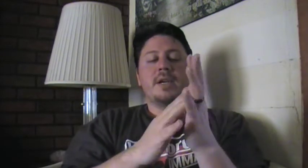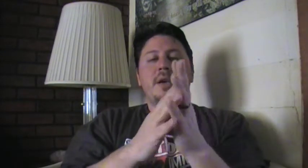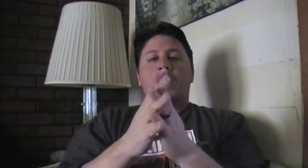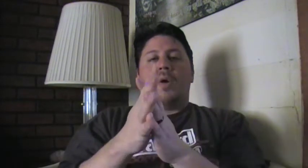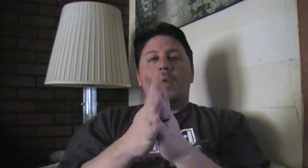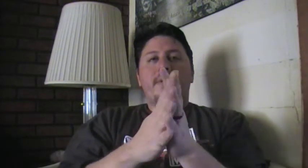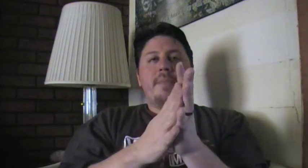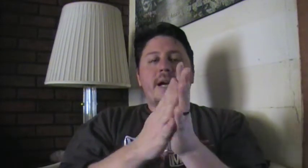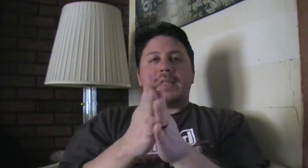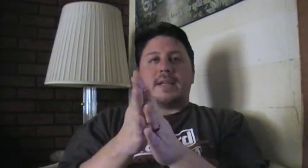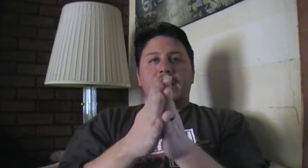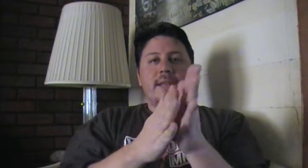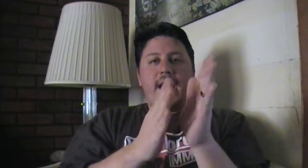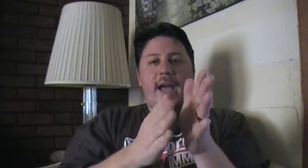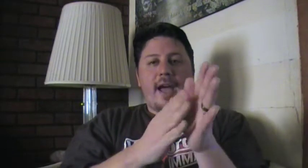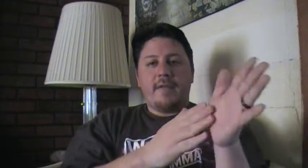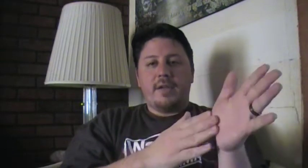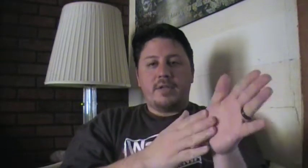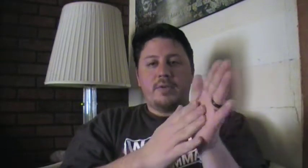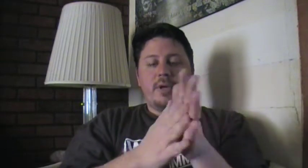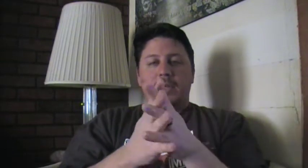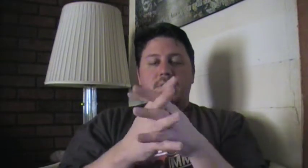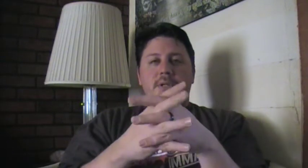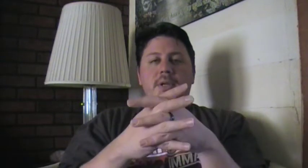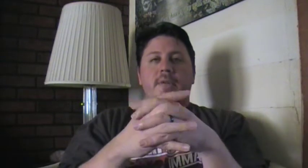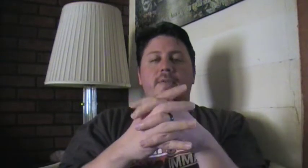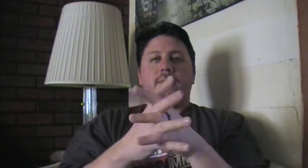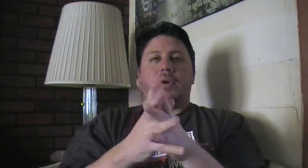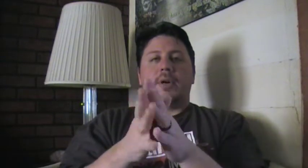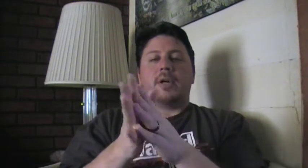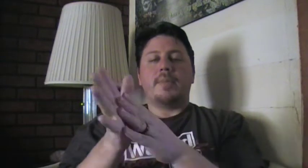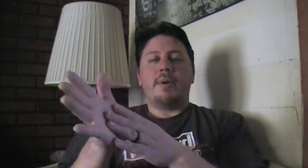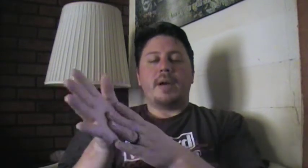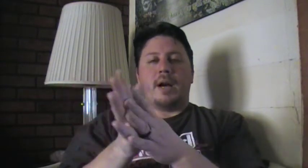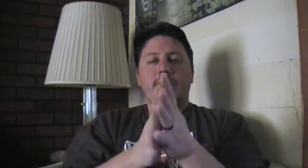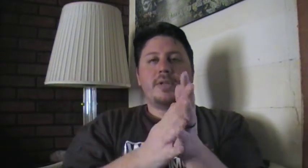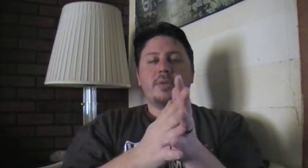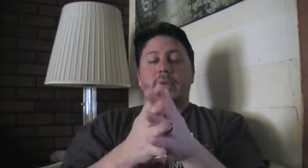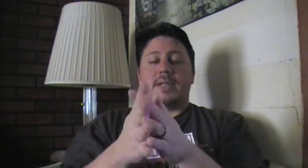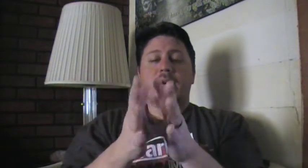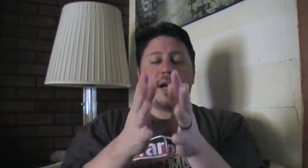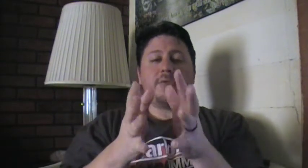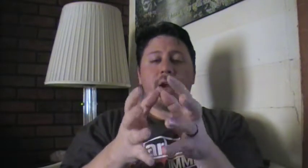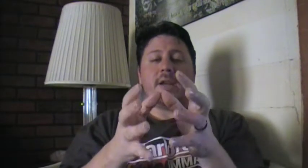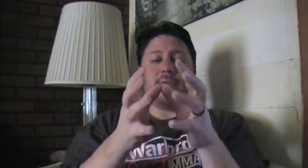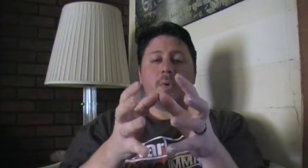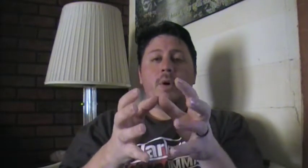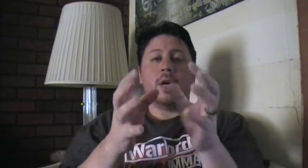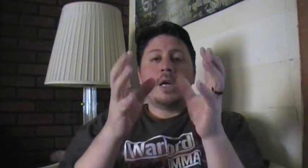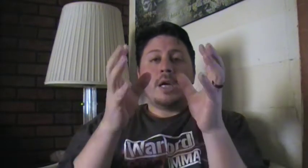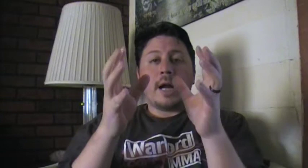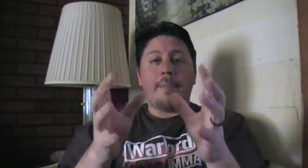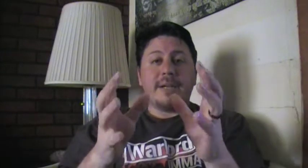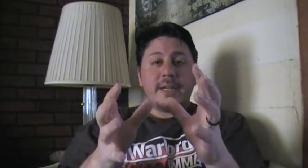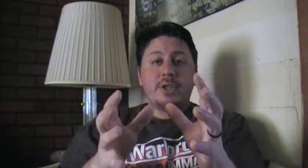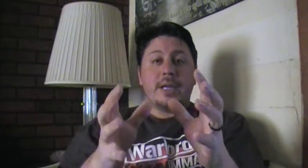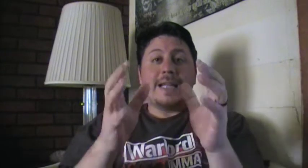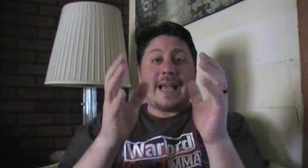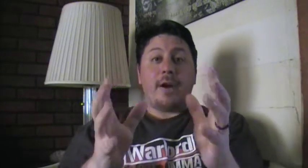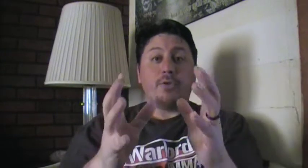the mindset that they have is too dangerous for competition because they're not training for competition. It's how you